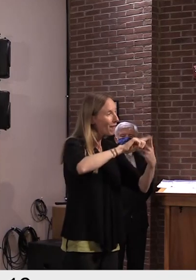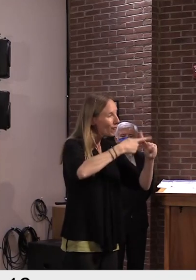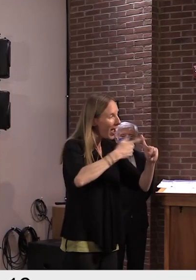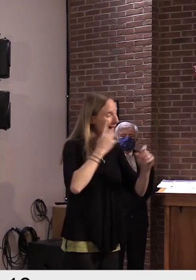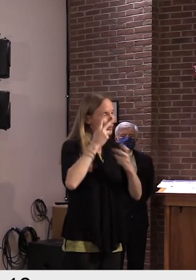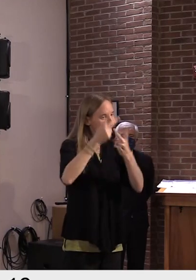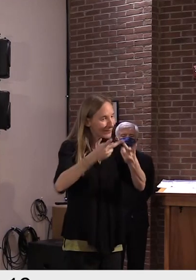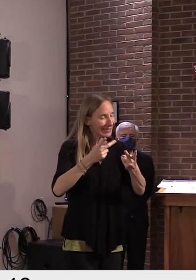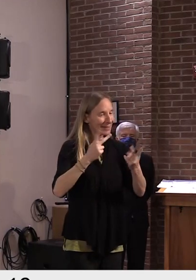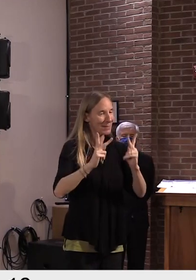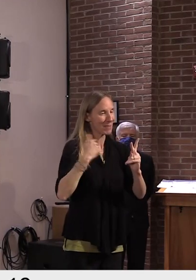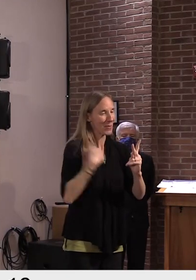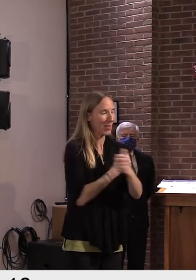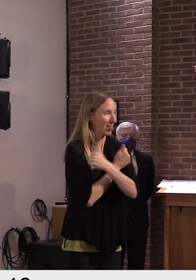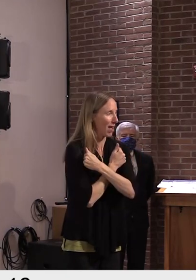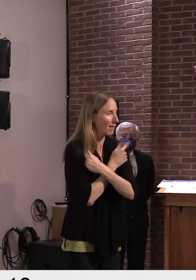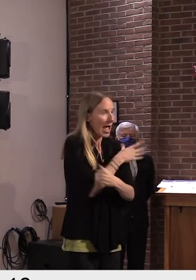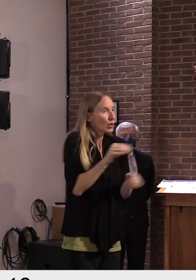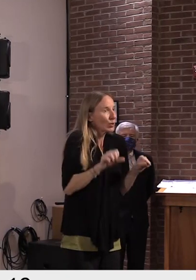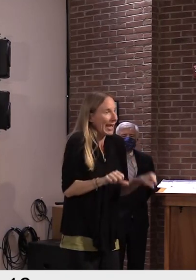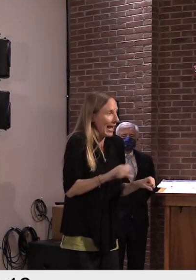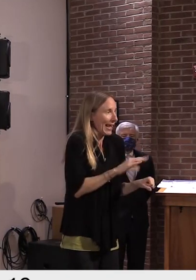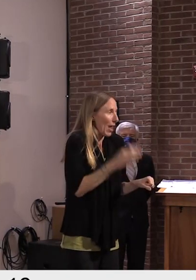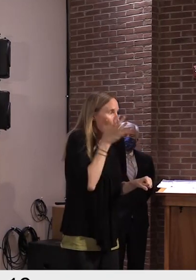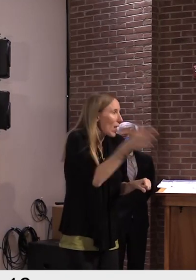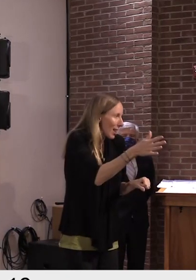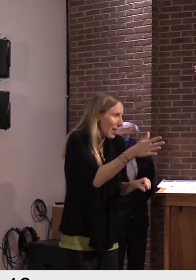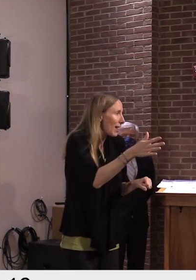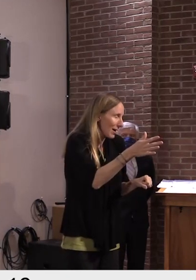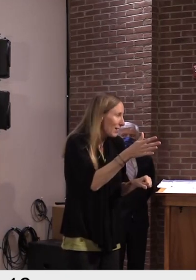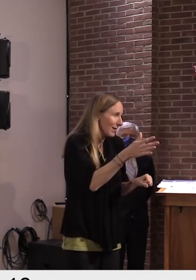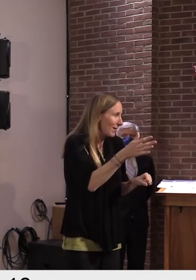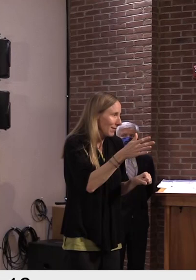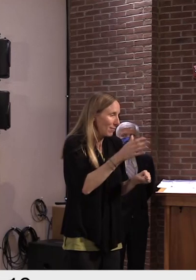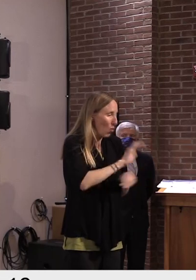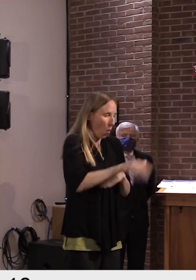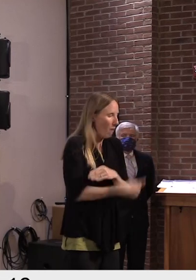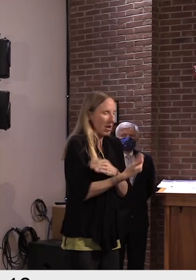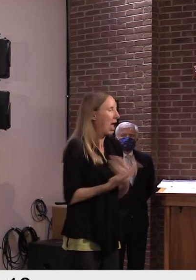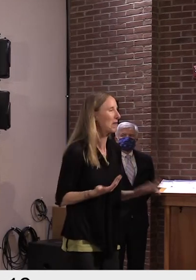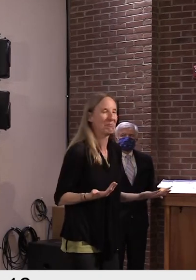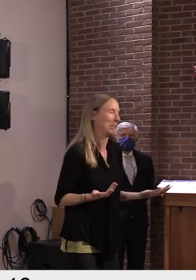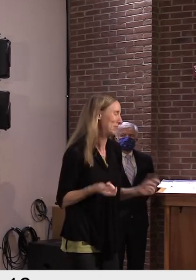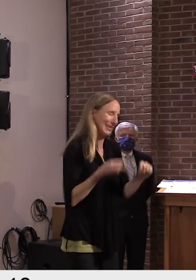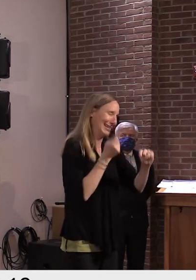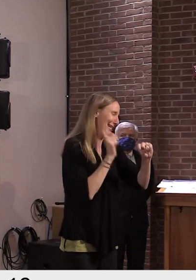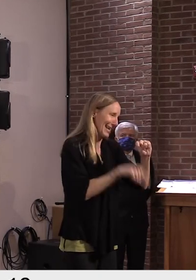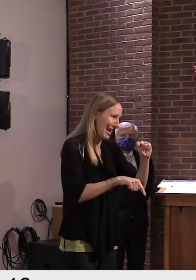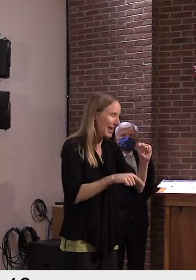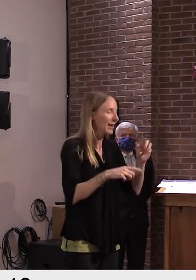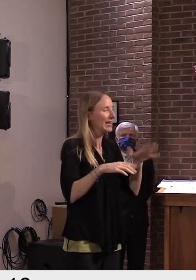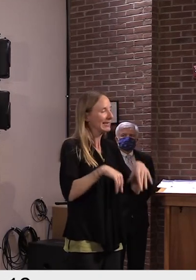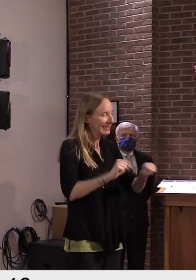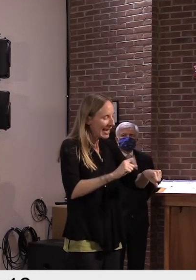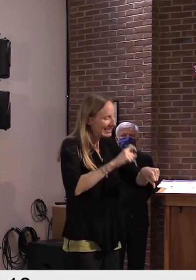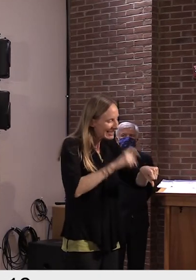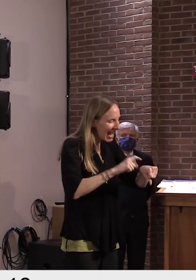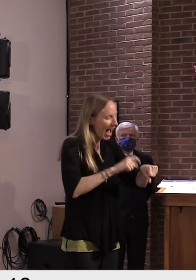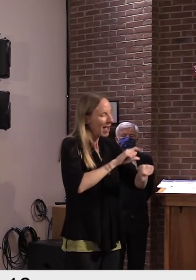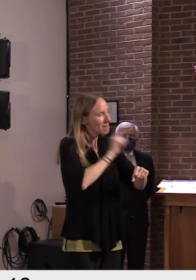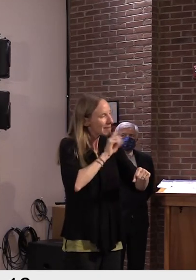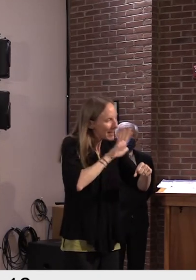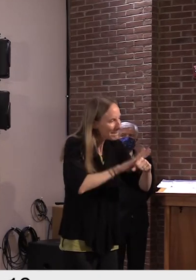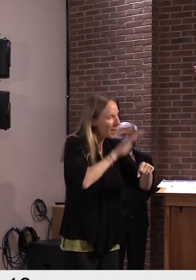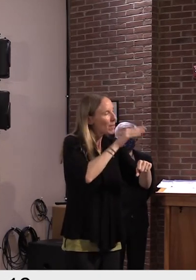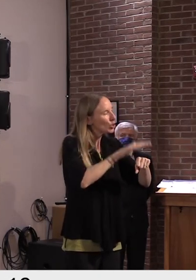ones. And we can and we will. It will just take time and commitment to do everything possible to get